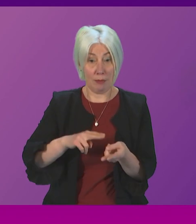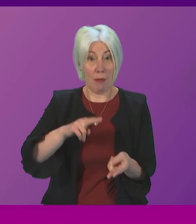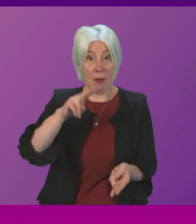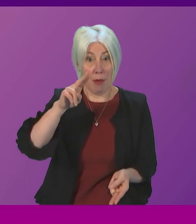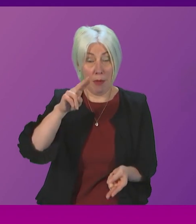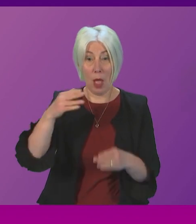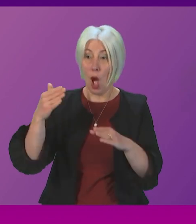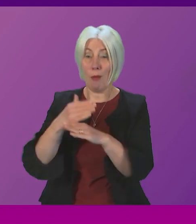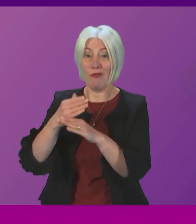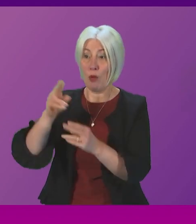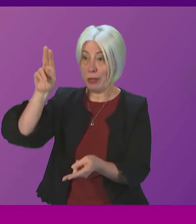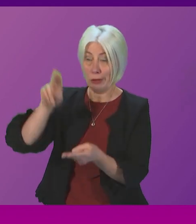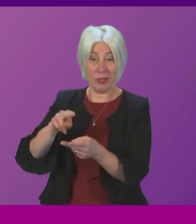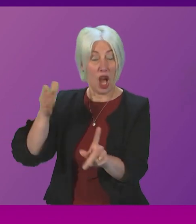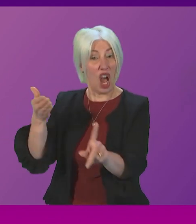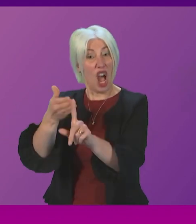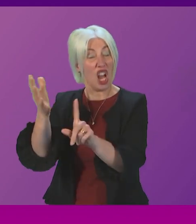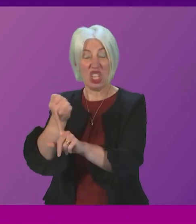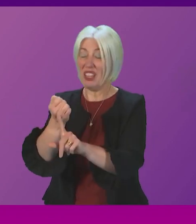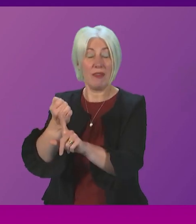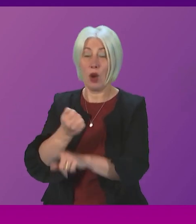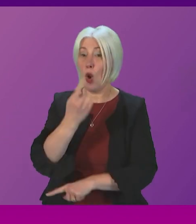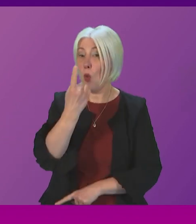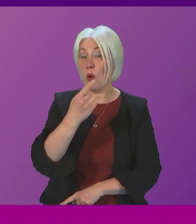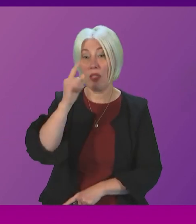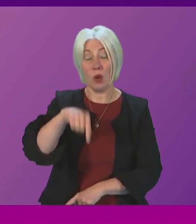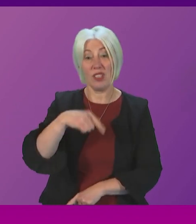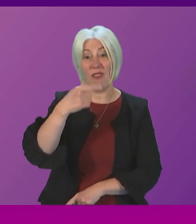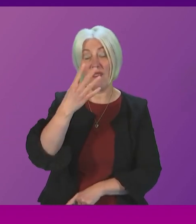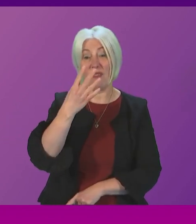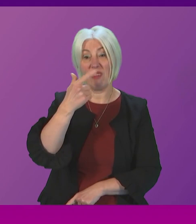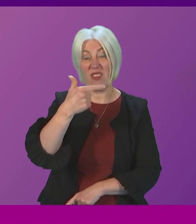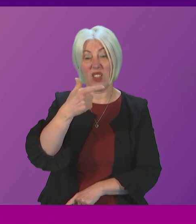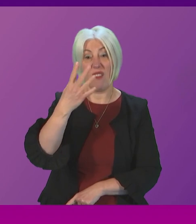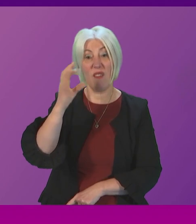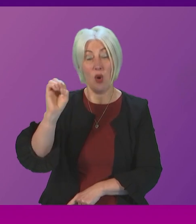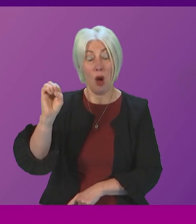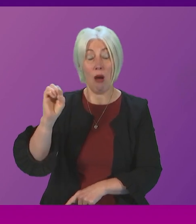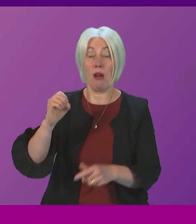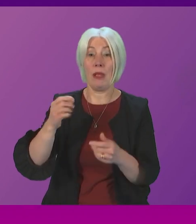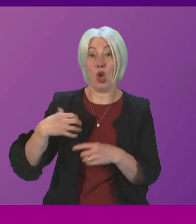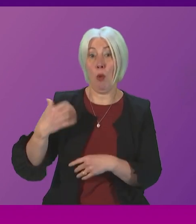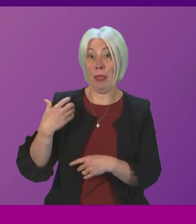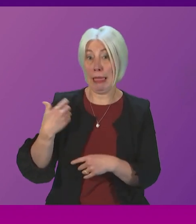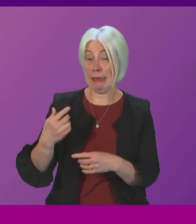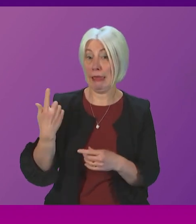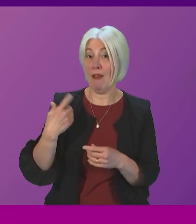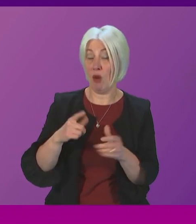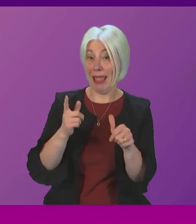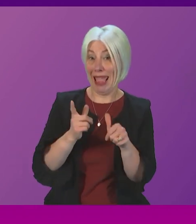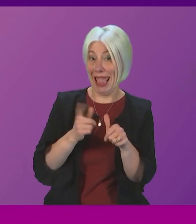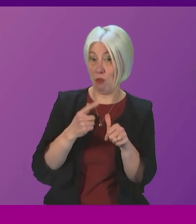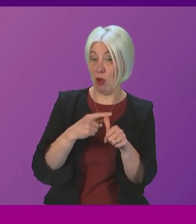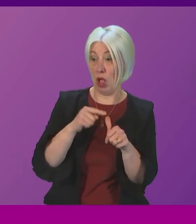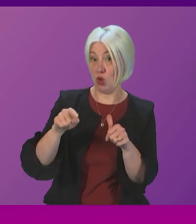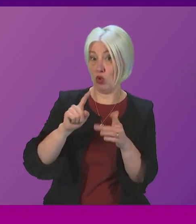performance targets are falling short 1,704 complaints were received between April 22 and January 23